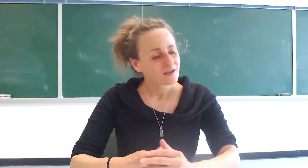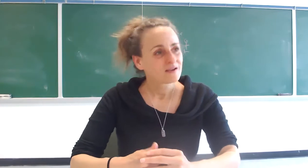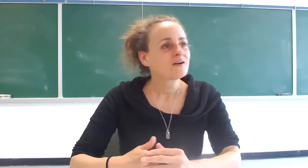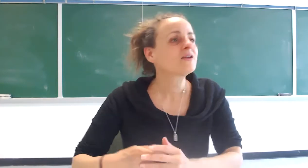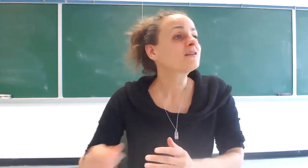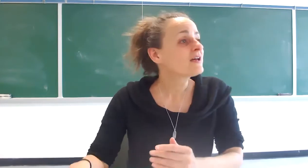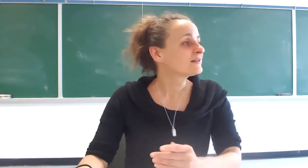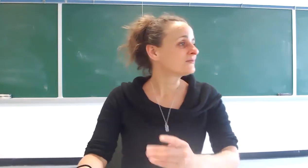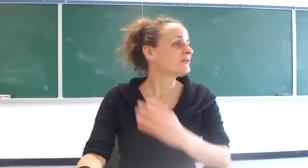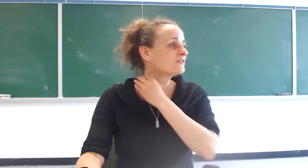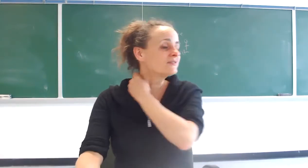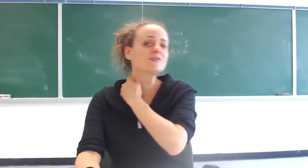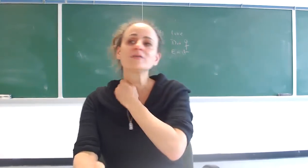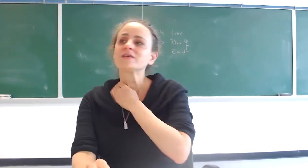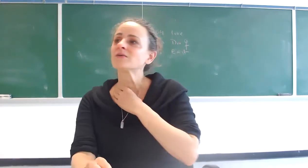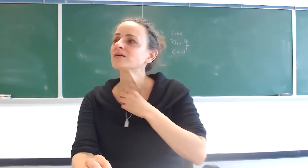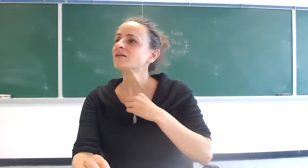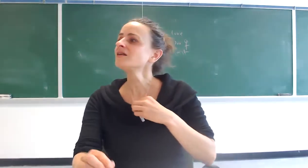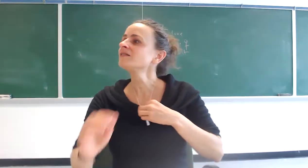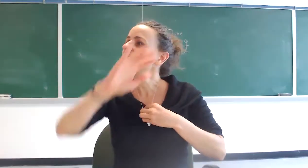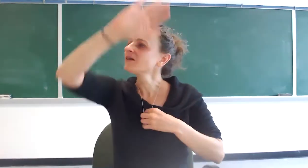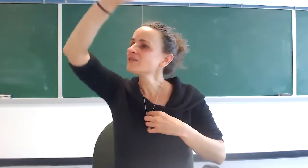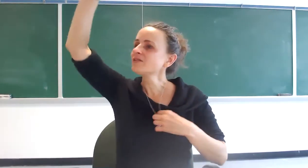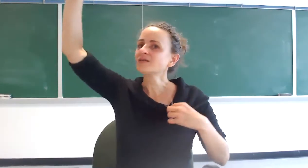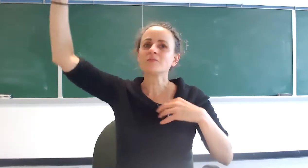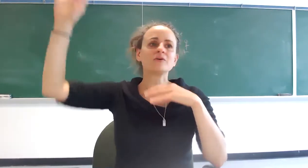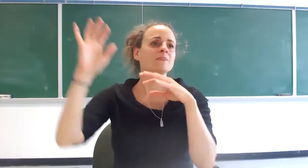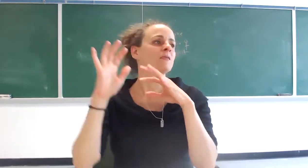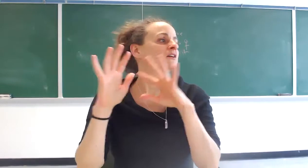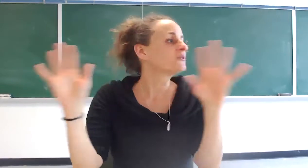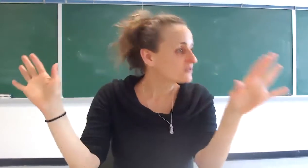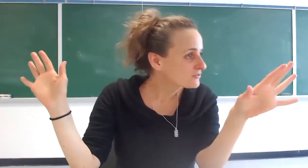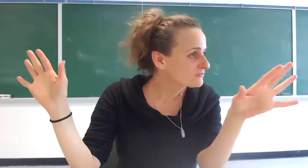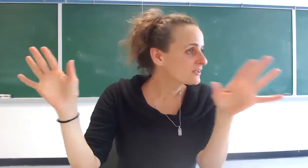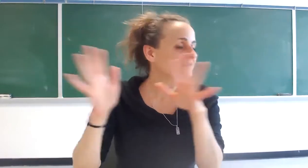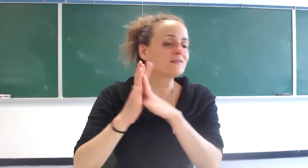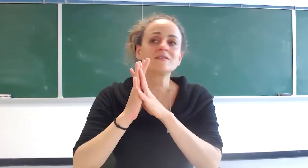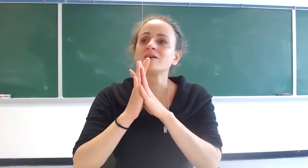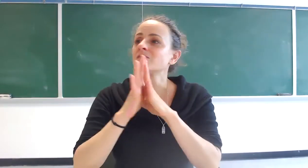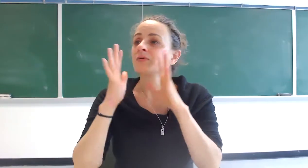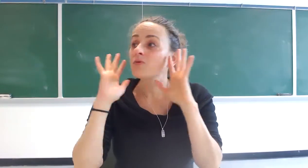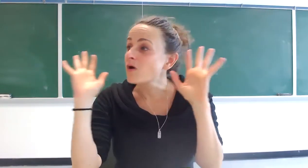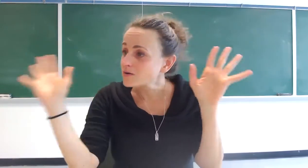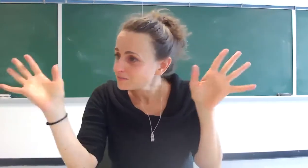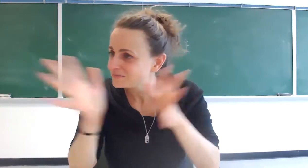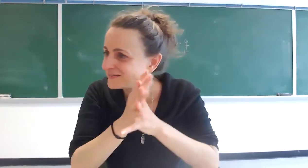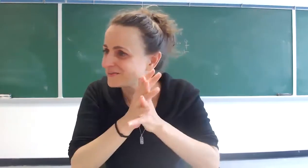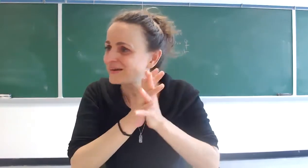okay exactly right so this is interesting like god is not in the heavens anymore clearly for living us this is uh we were wrong okay